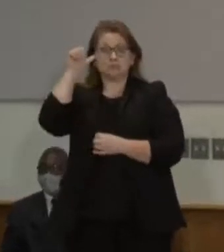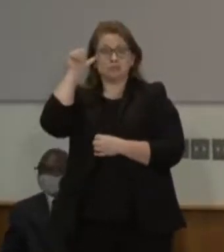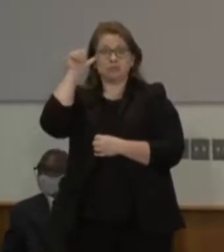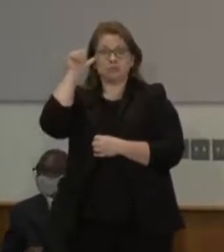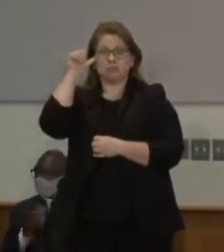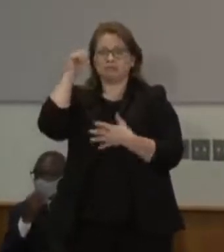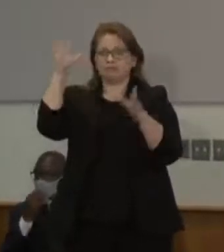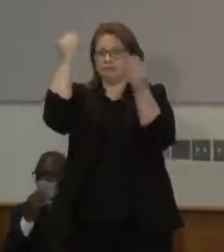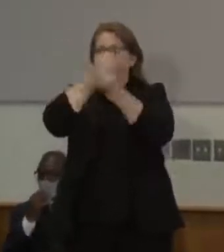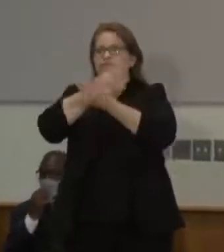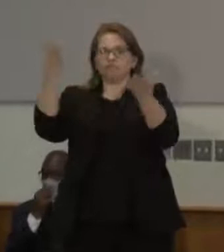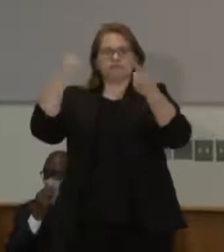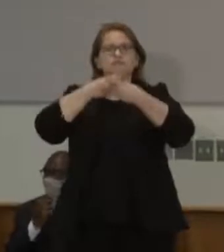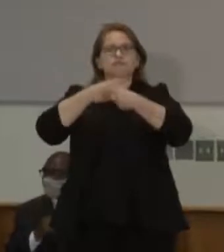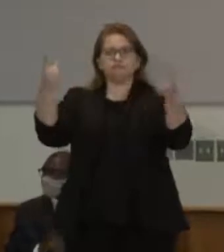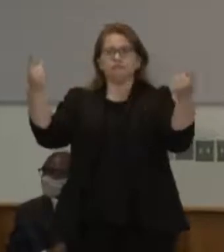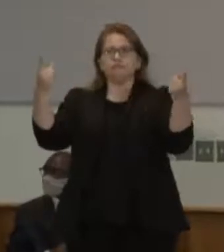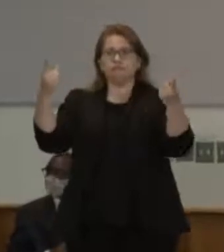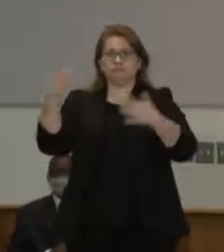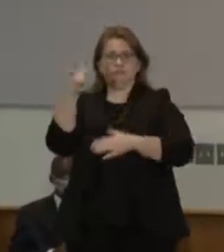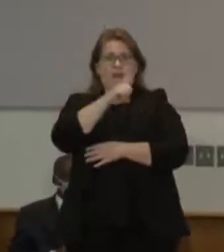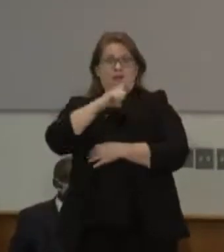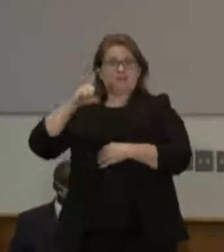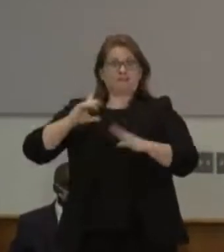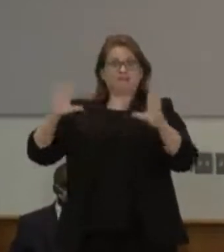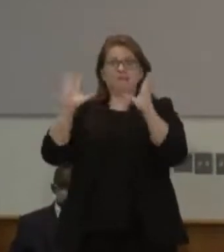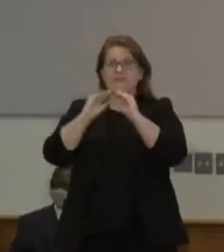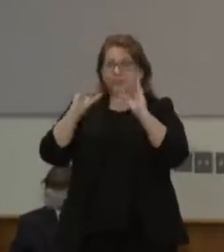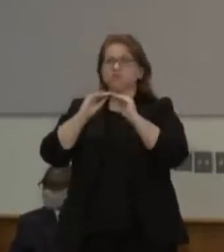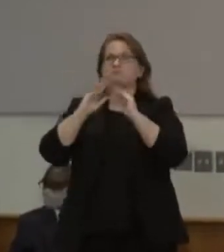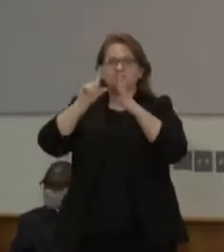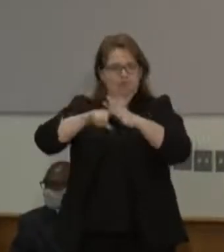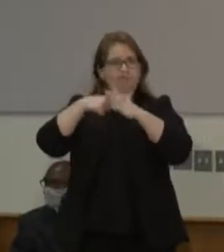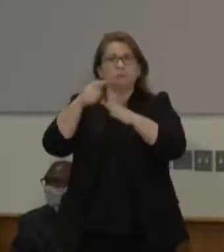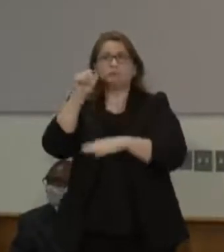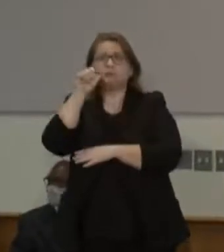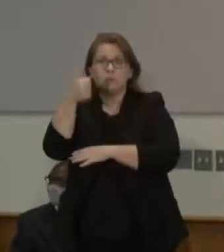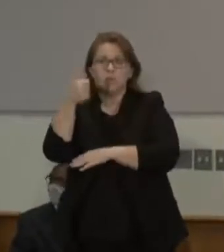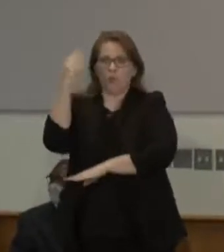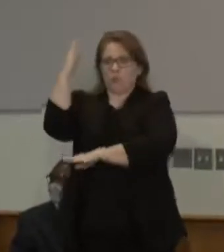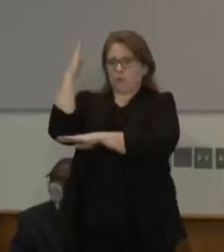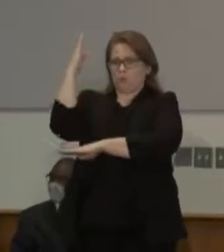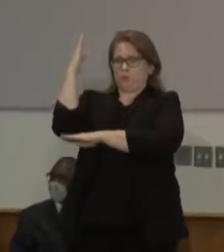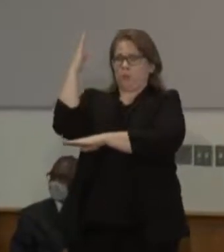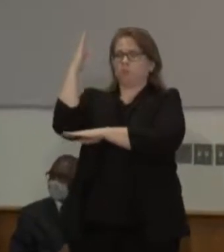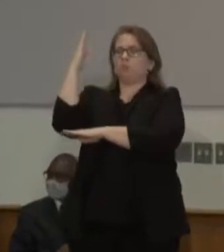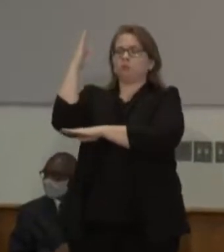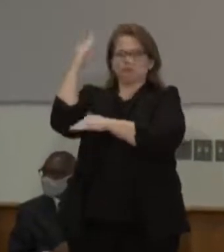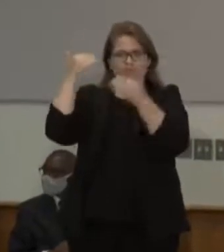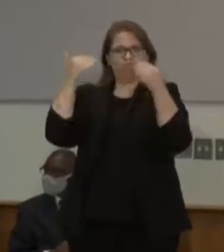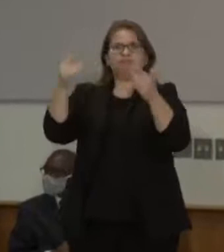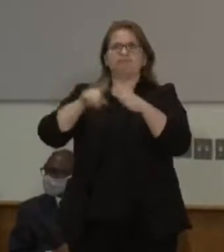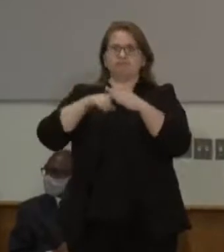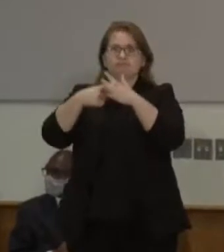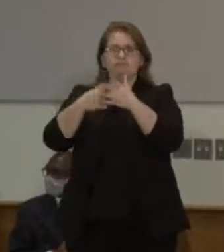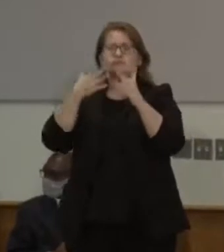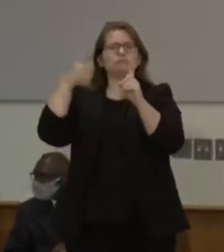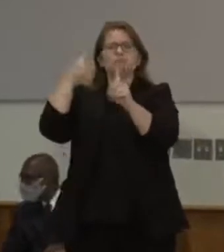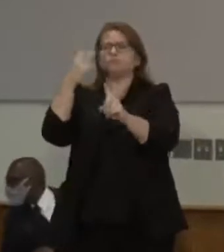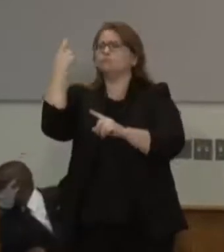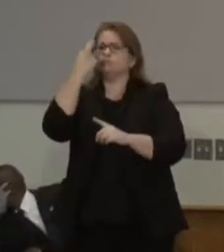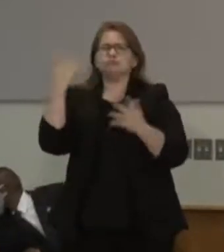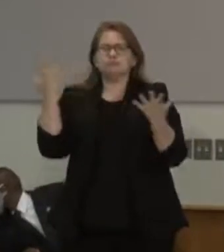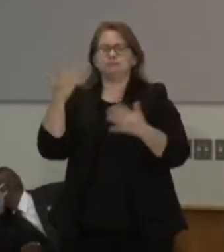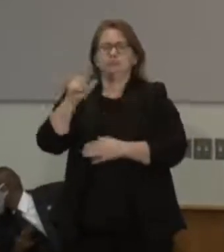call the legislature back into special sessions starting tomorrow at noon with the top priority of police reform and